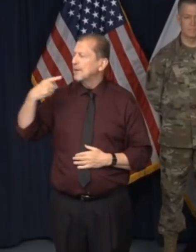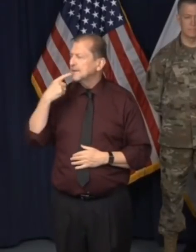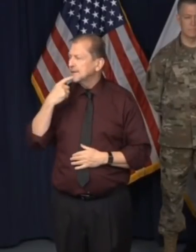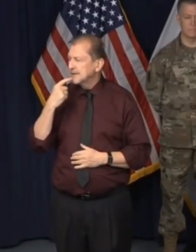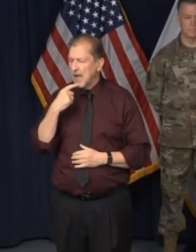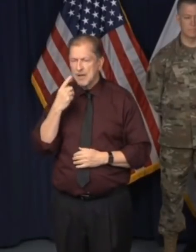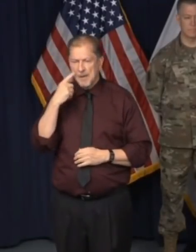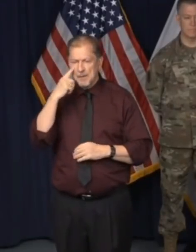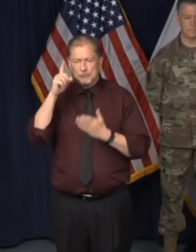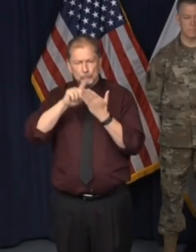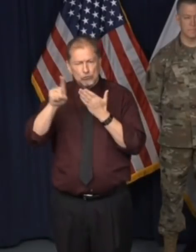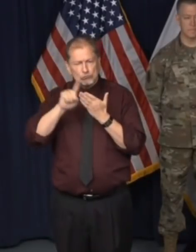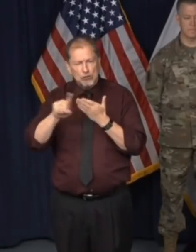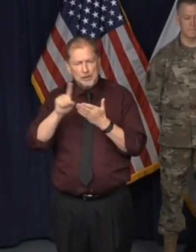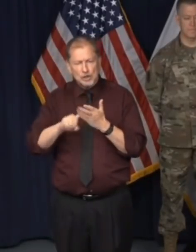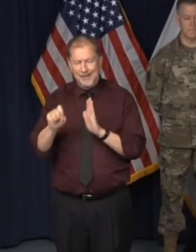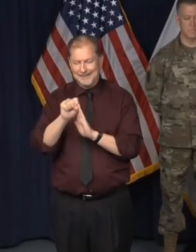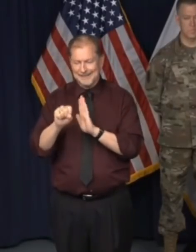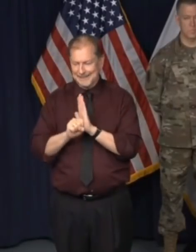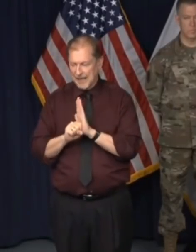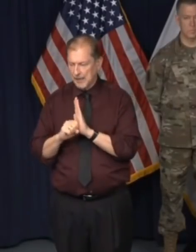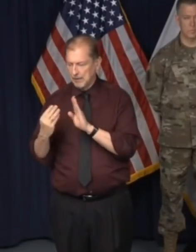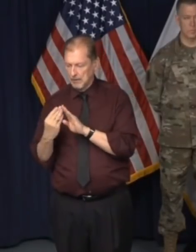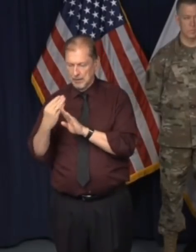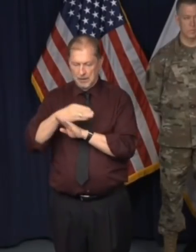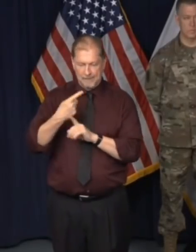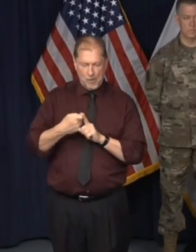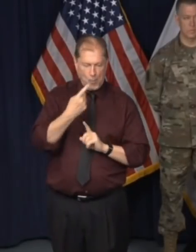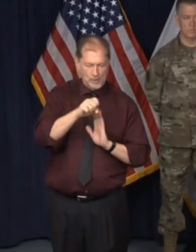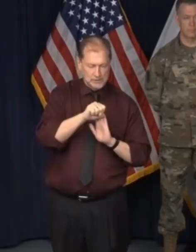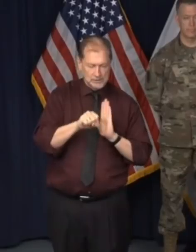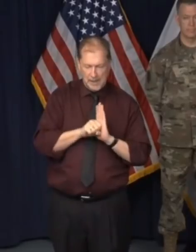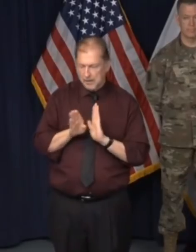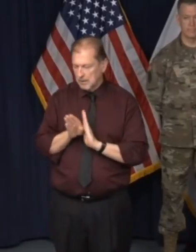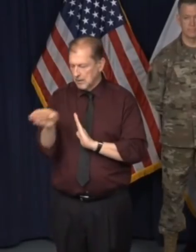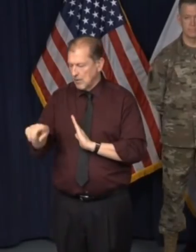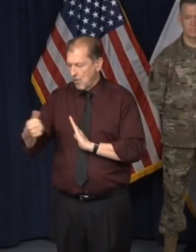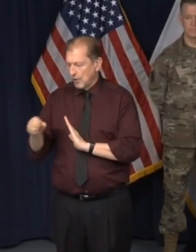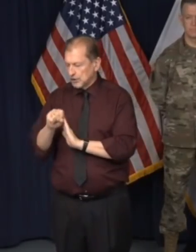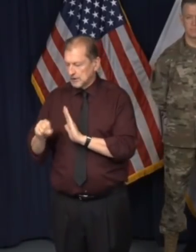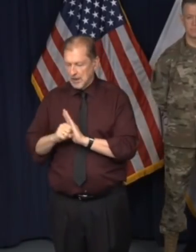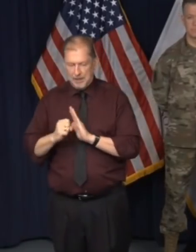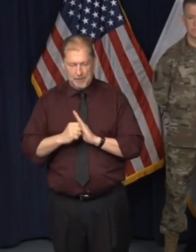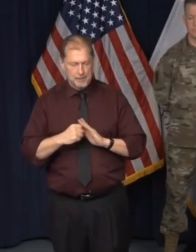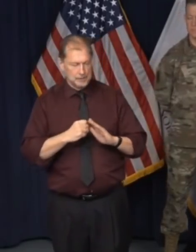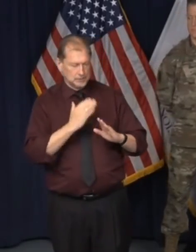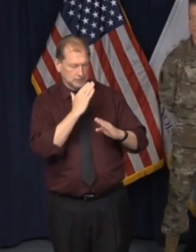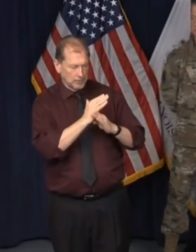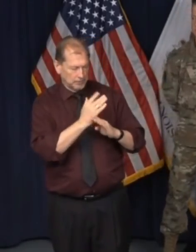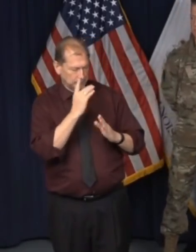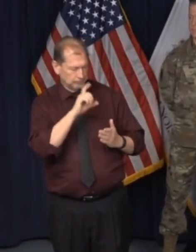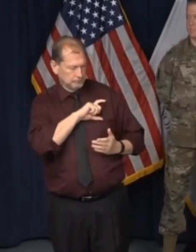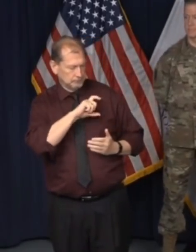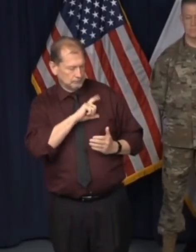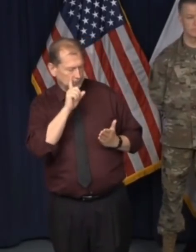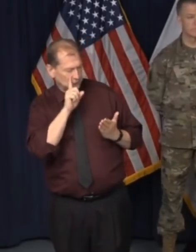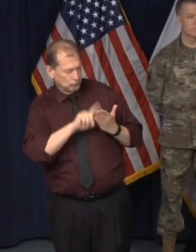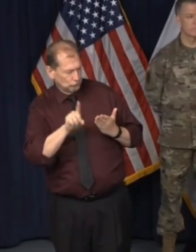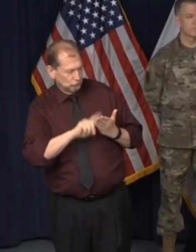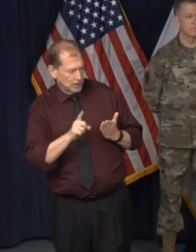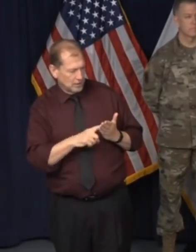border checks. Has this been a part of your discussions with Midwest governors and how practical is it? How would it be conducted? That's from Shia at Politico.